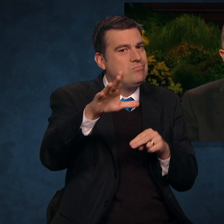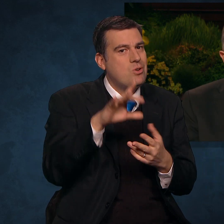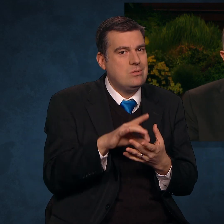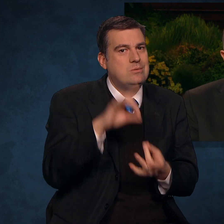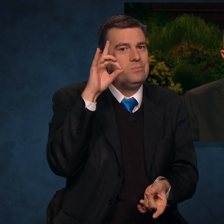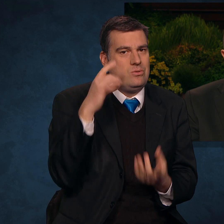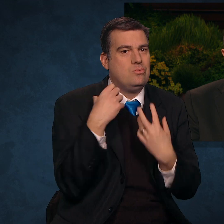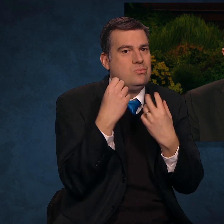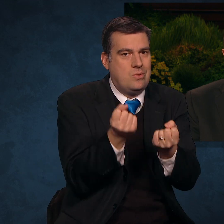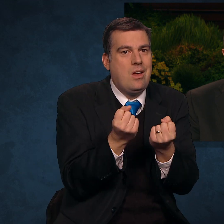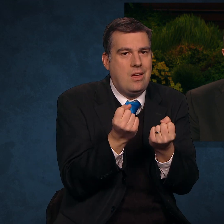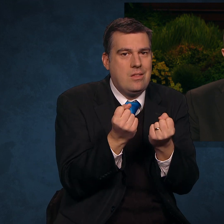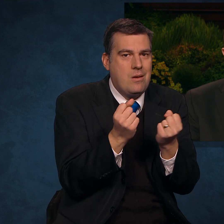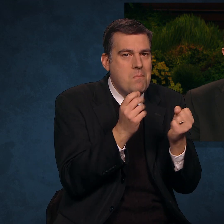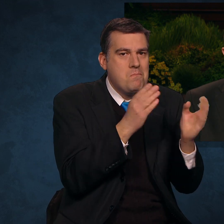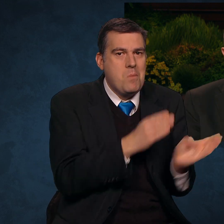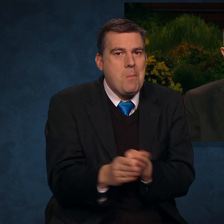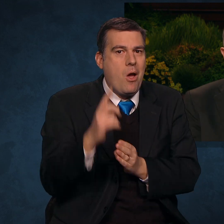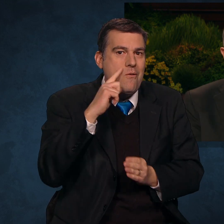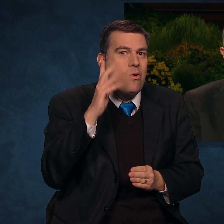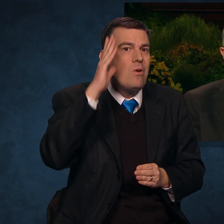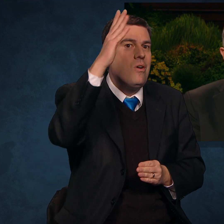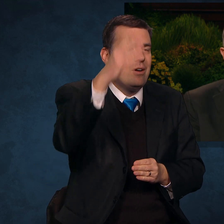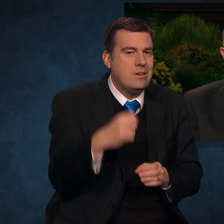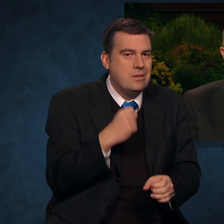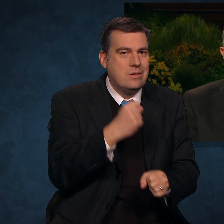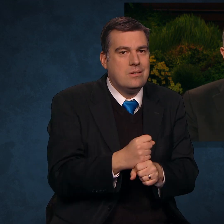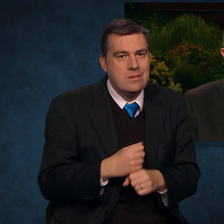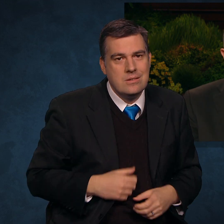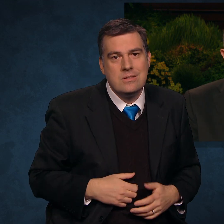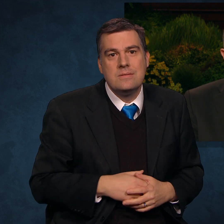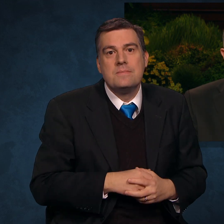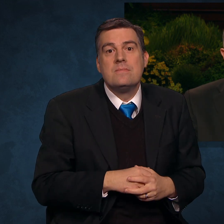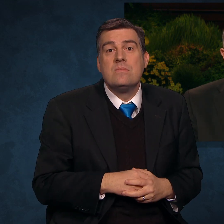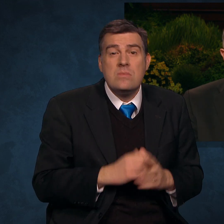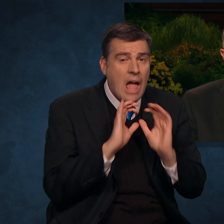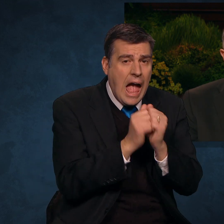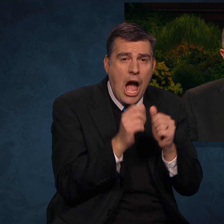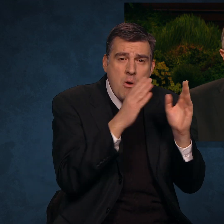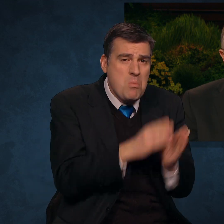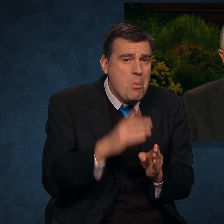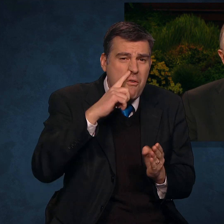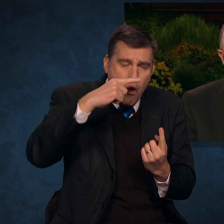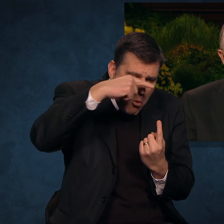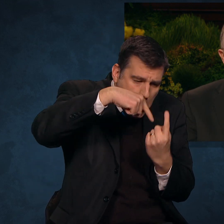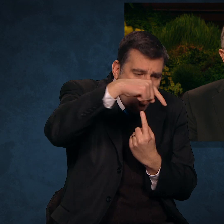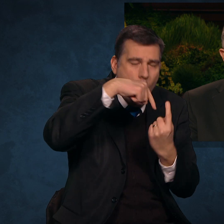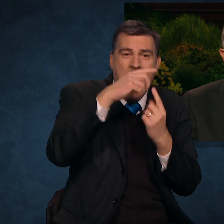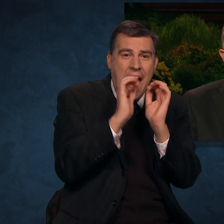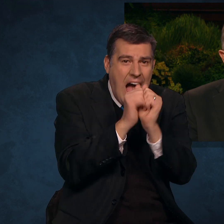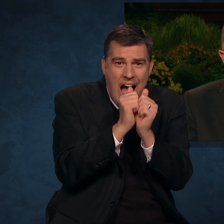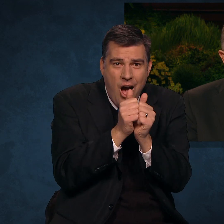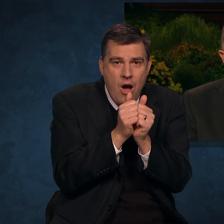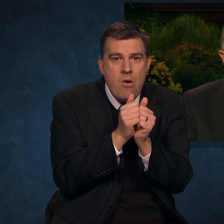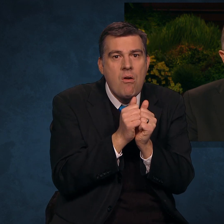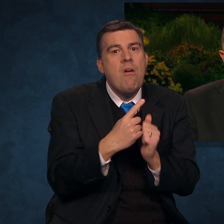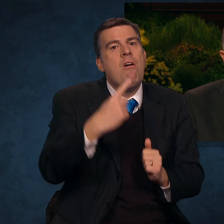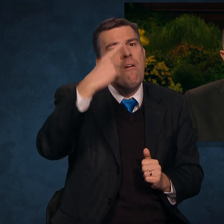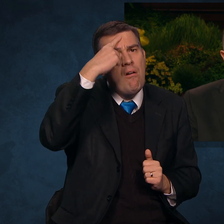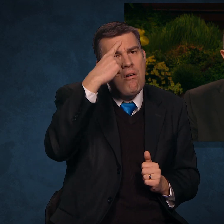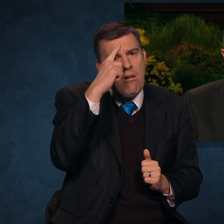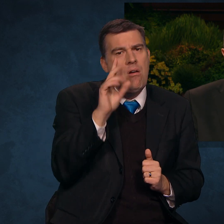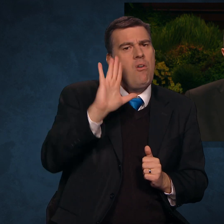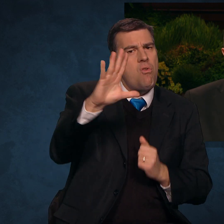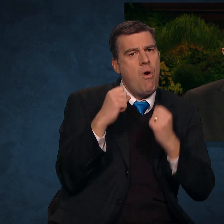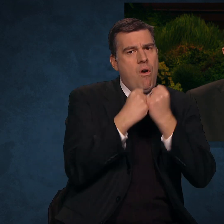preparing you for the years ahead. How do you prepare for your whirlwinds? Remember,